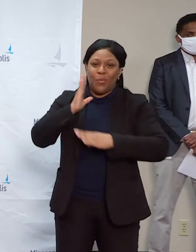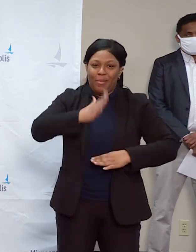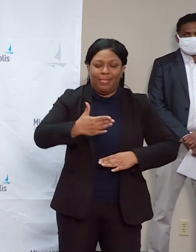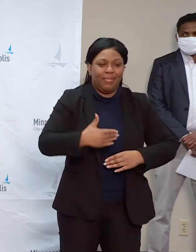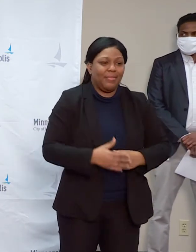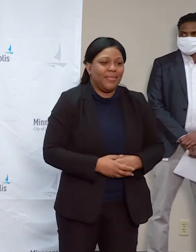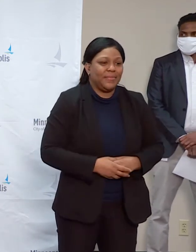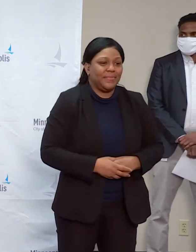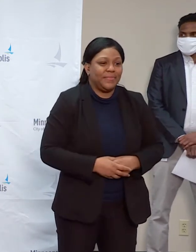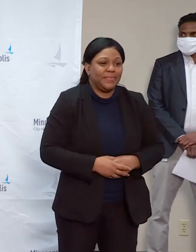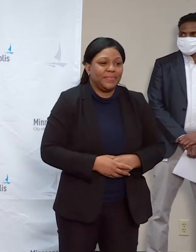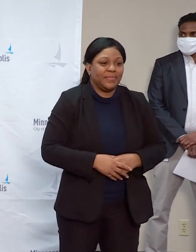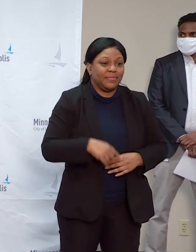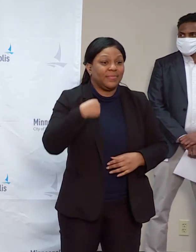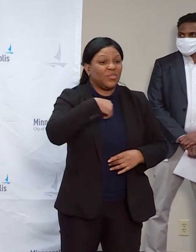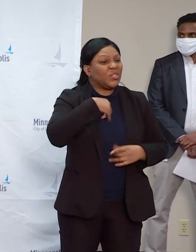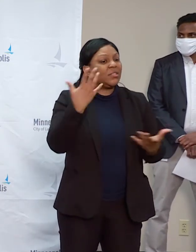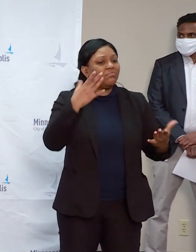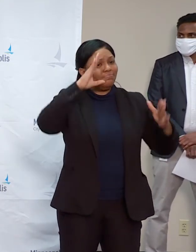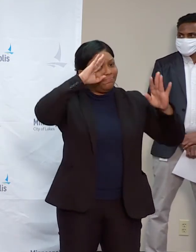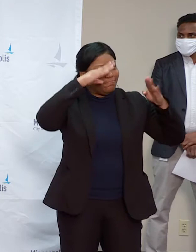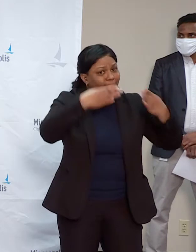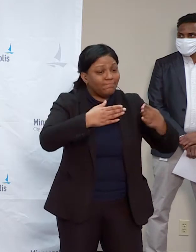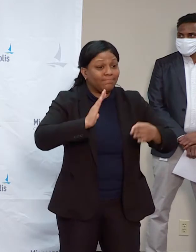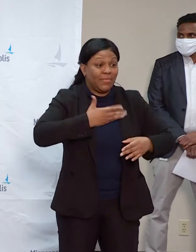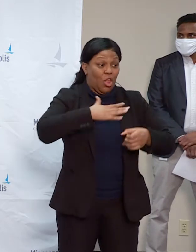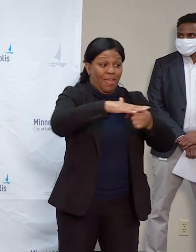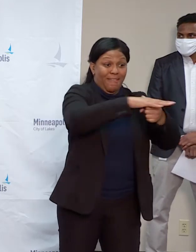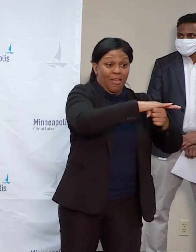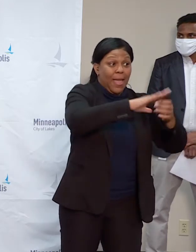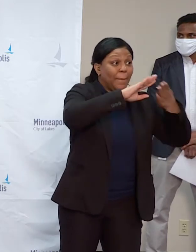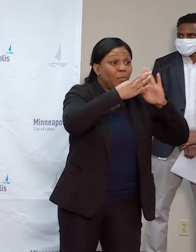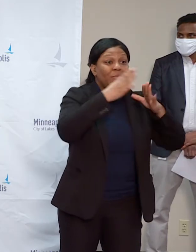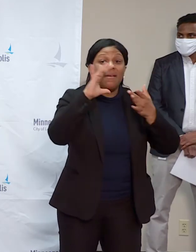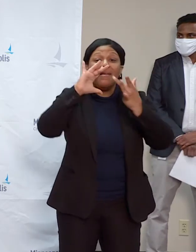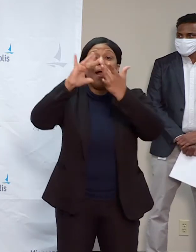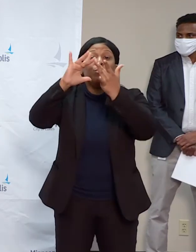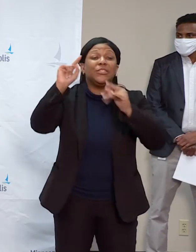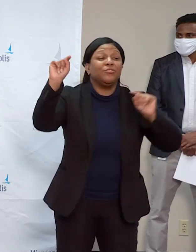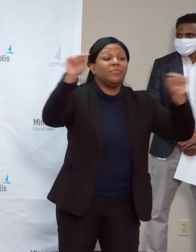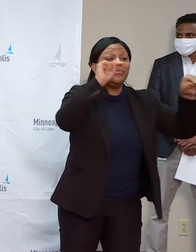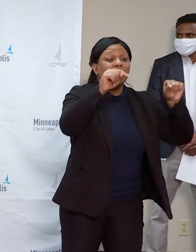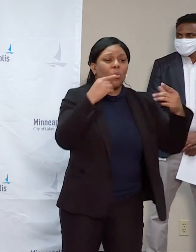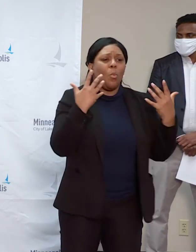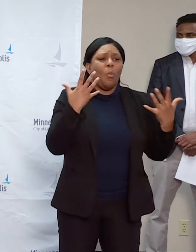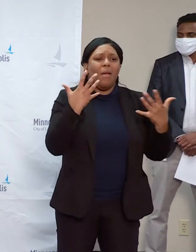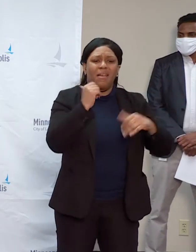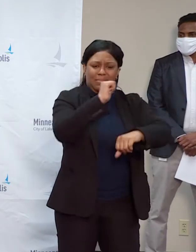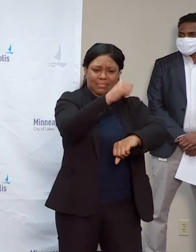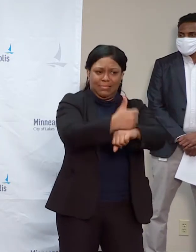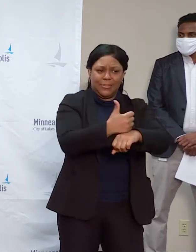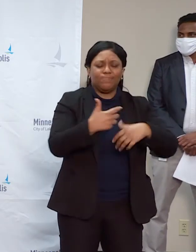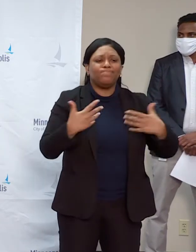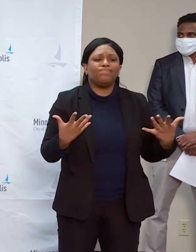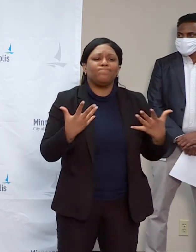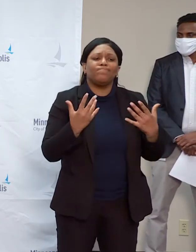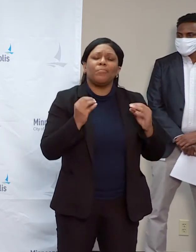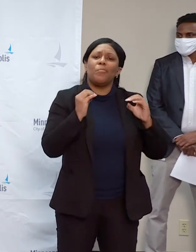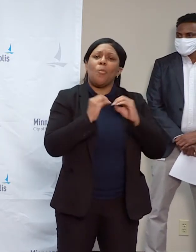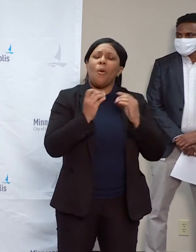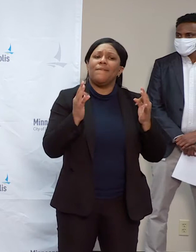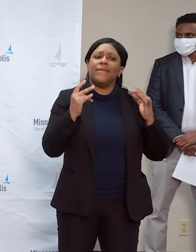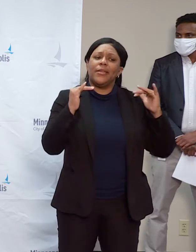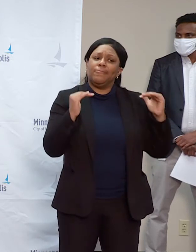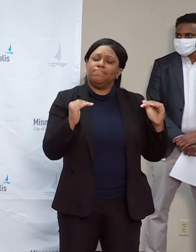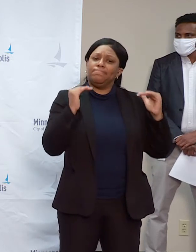well as our neighborhood and community outreach teams. What we want to establish this time in a more enhanced fashion is a two-way communication,